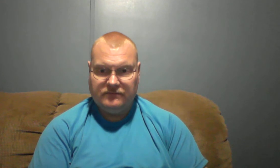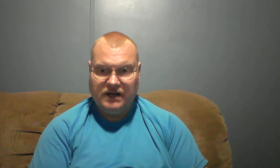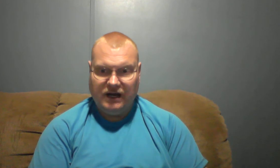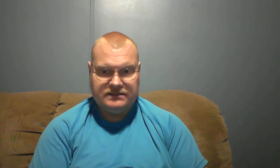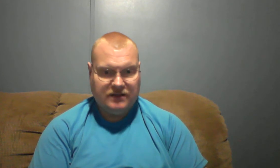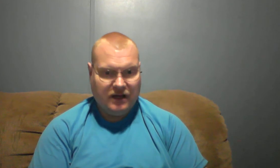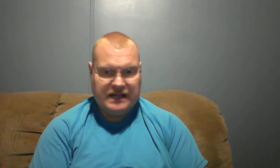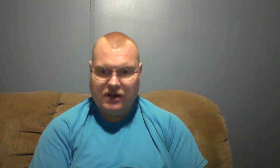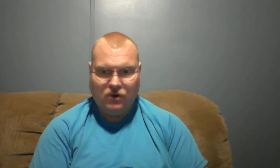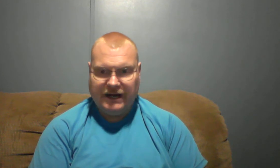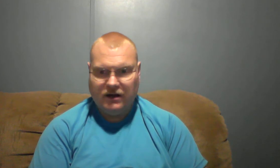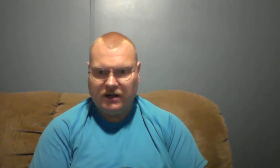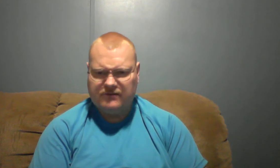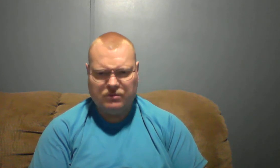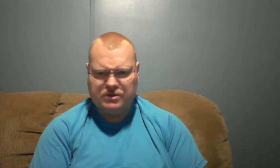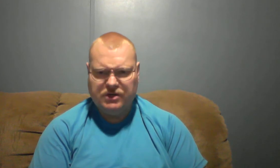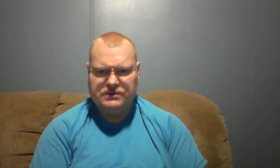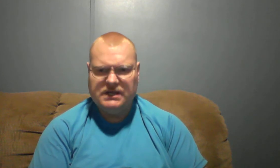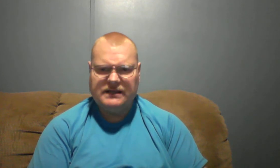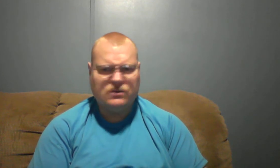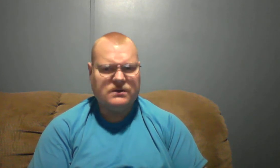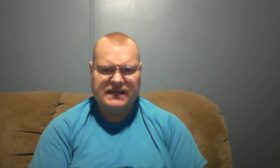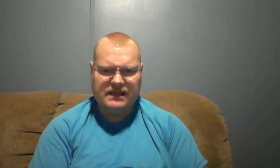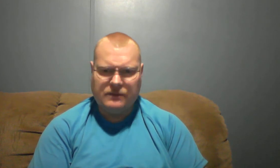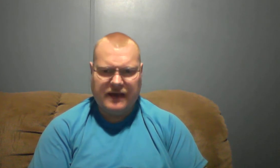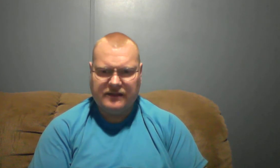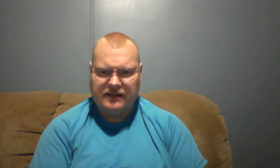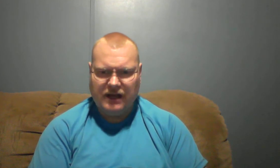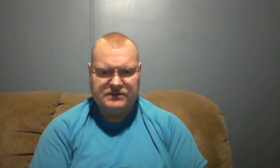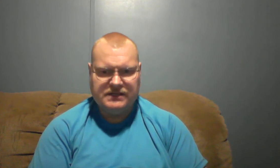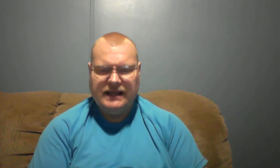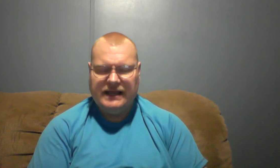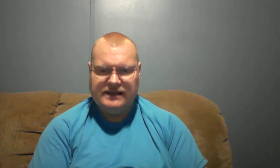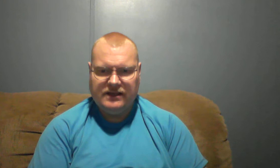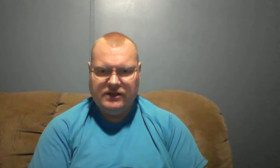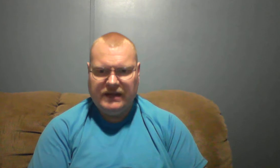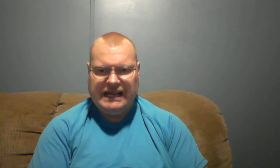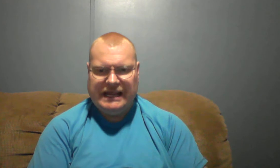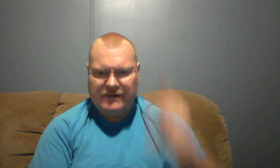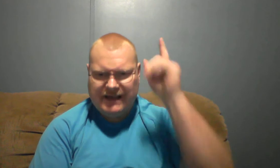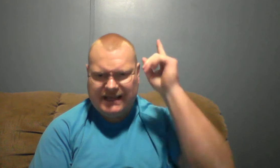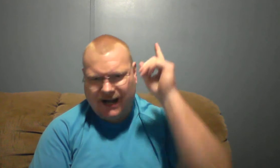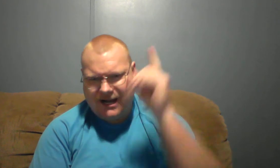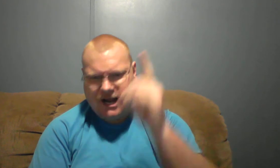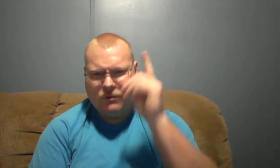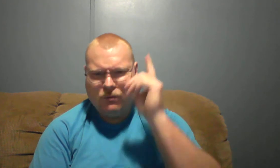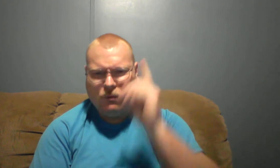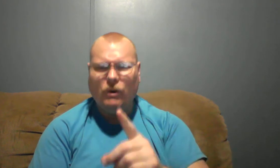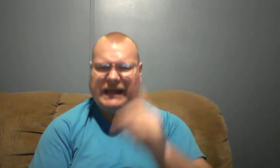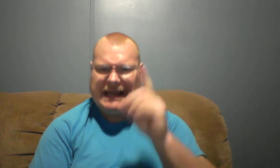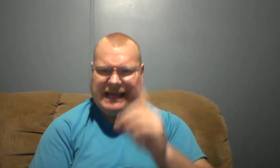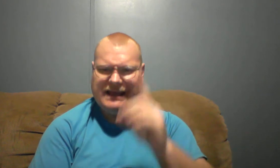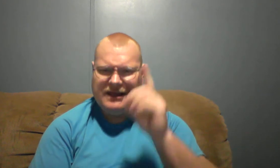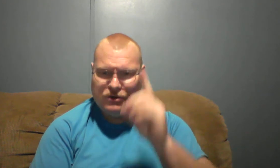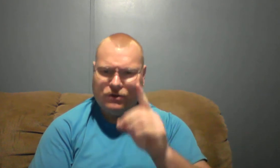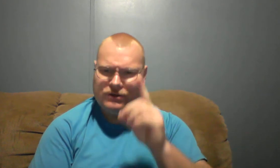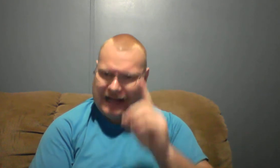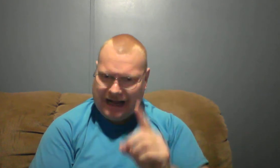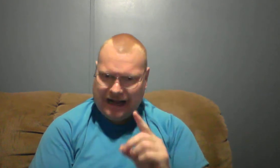God's not an old pair of comfortable shoes that's going to sit in the back of the closet until you need him. If he's not number one in your life,